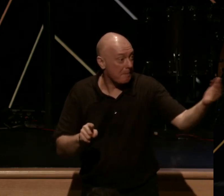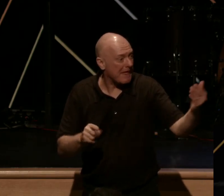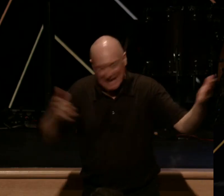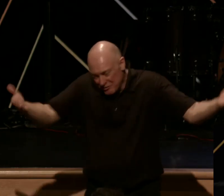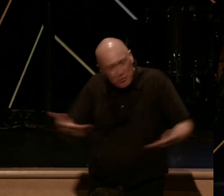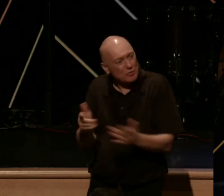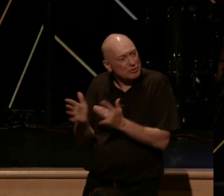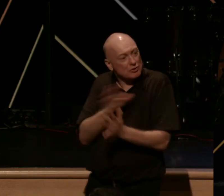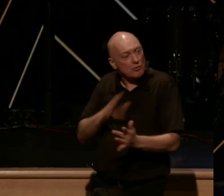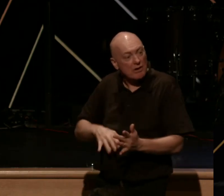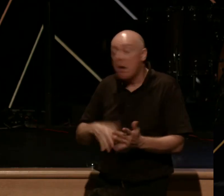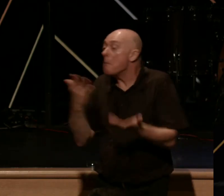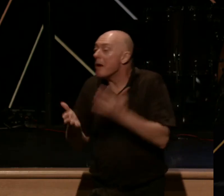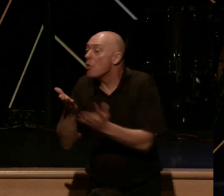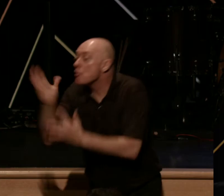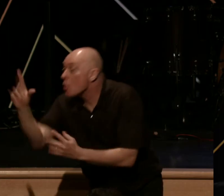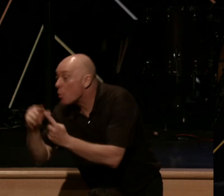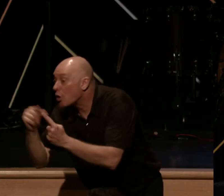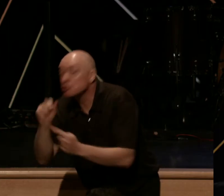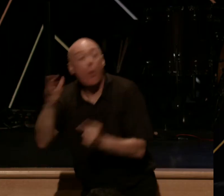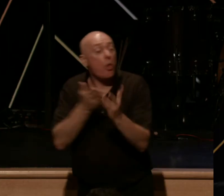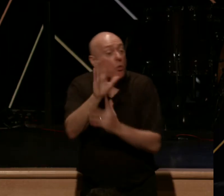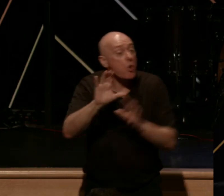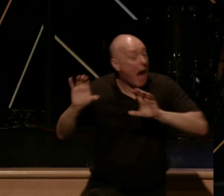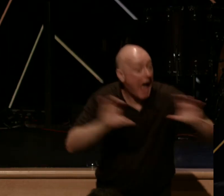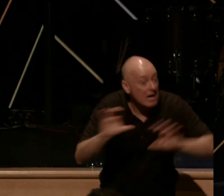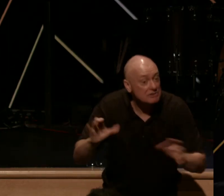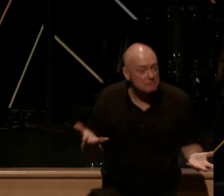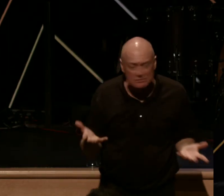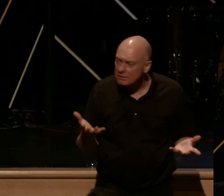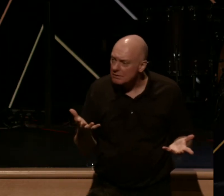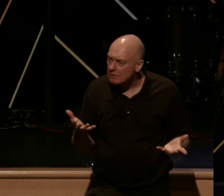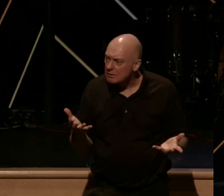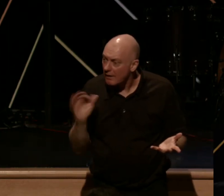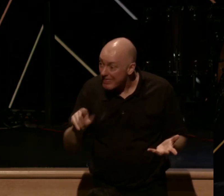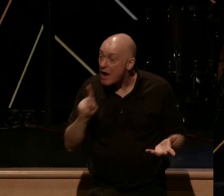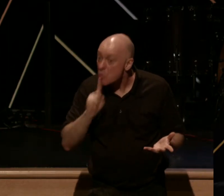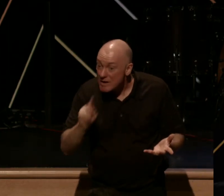words and with my actions? Is that really my lifestyle, is it?